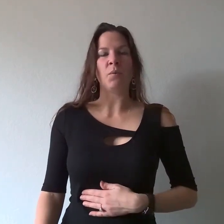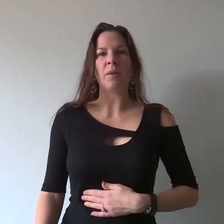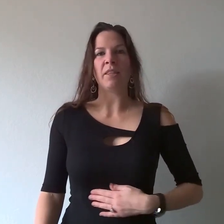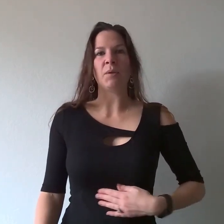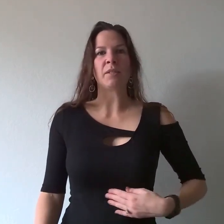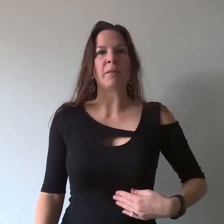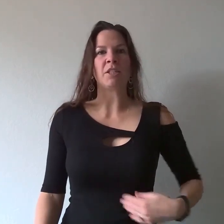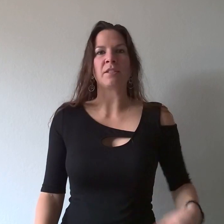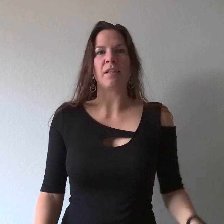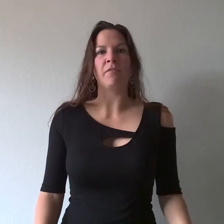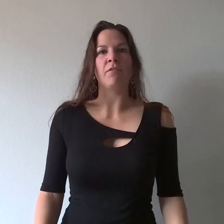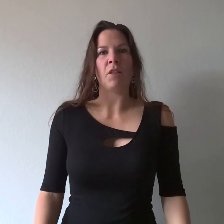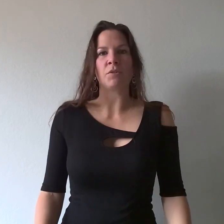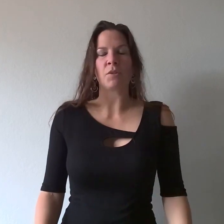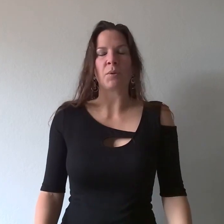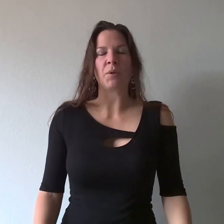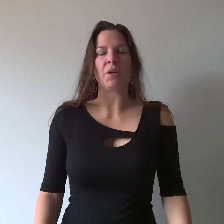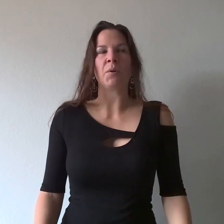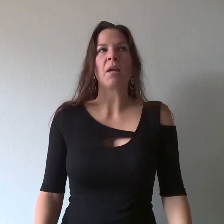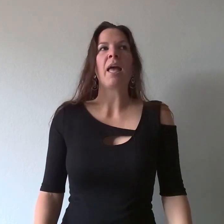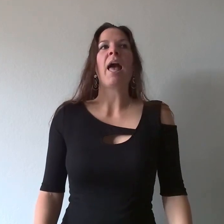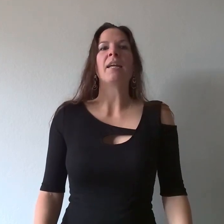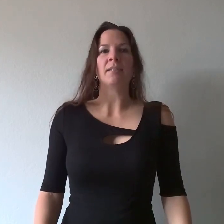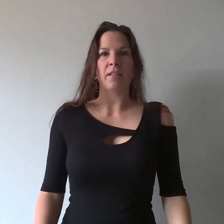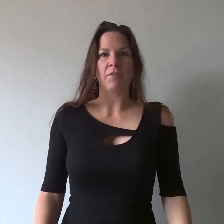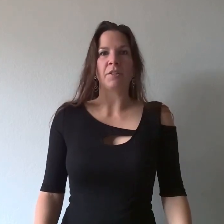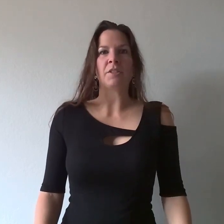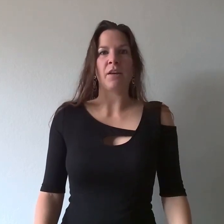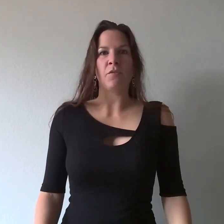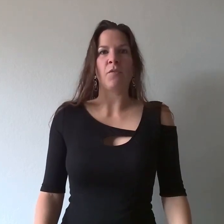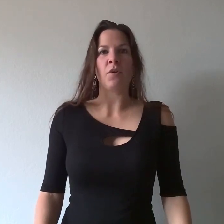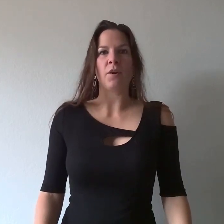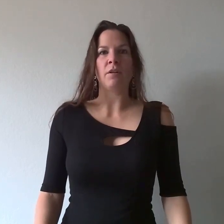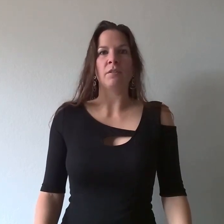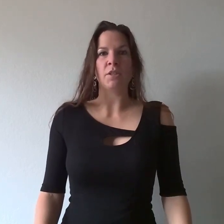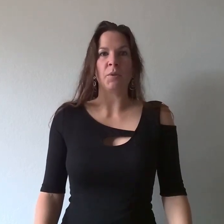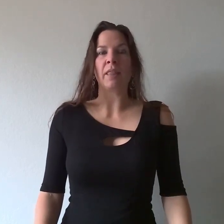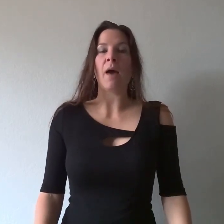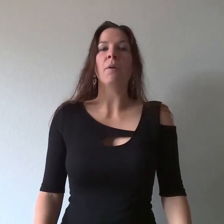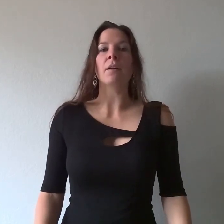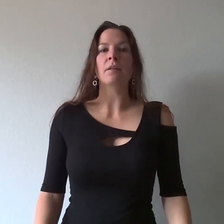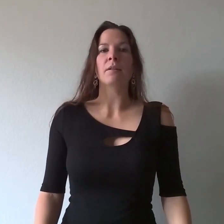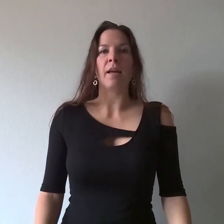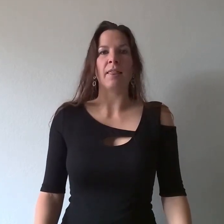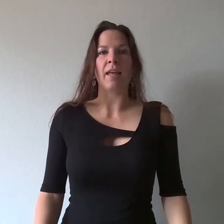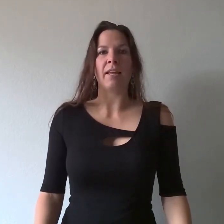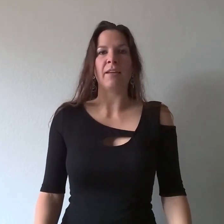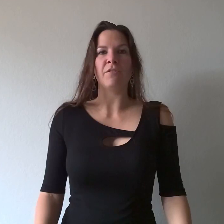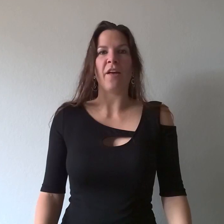with you as much as love flows through you and to love yourself for doing that work and letting it flow